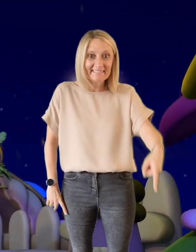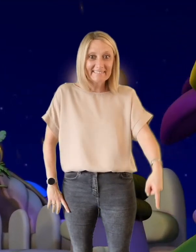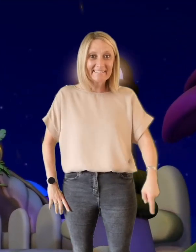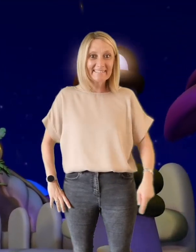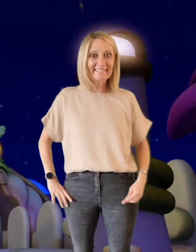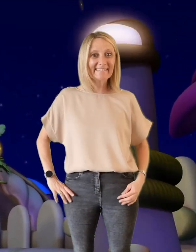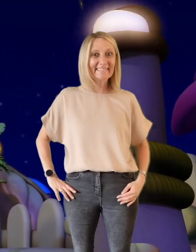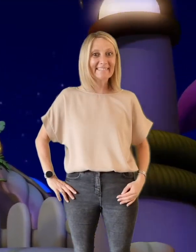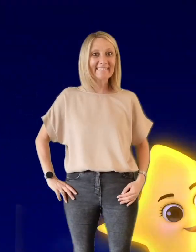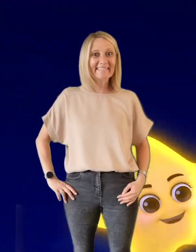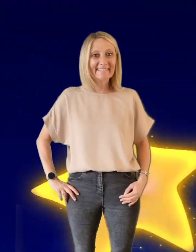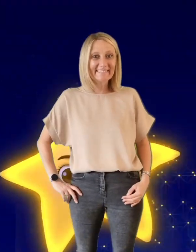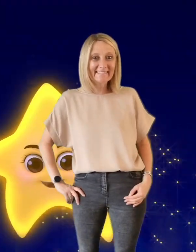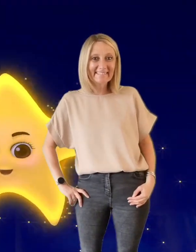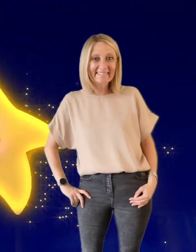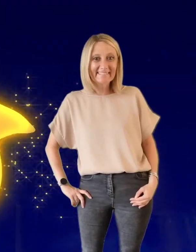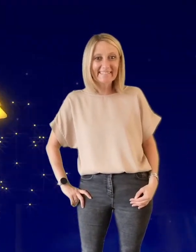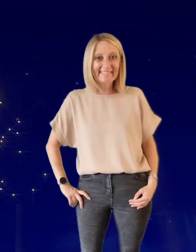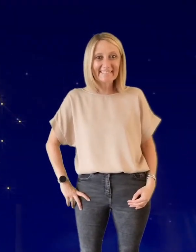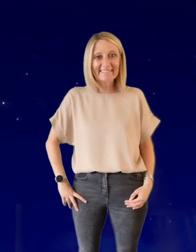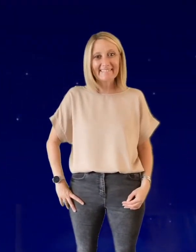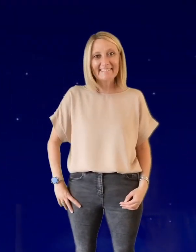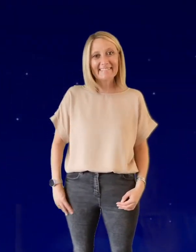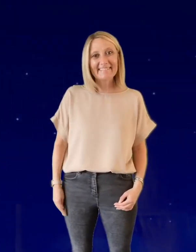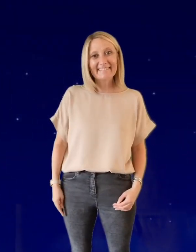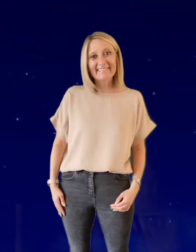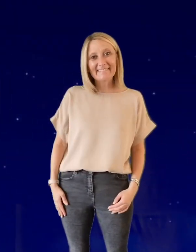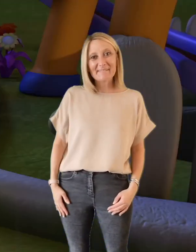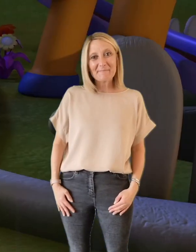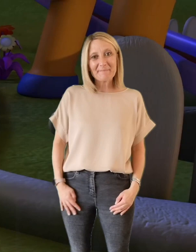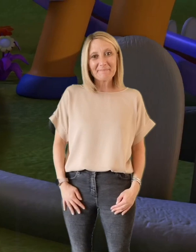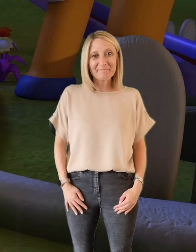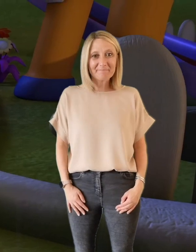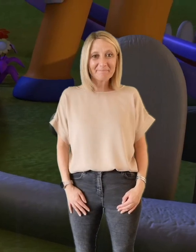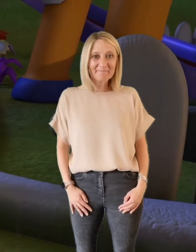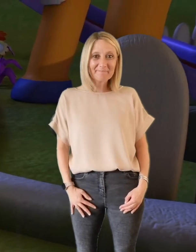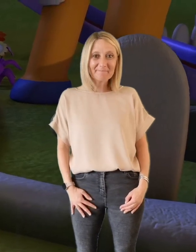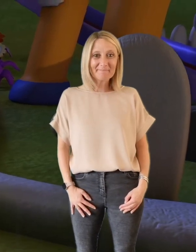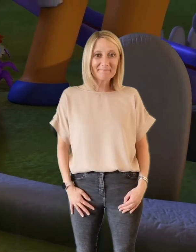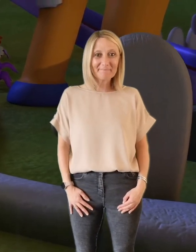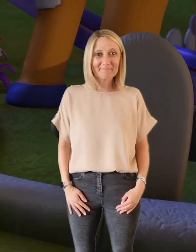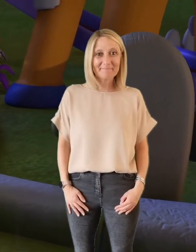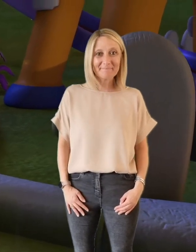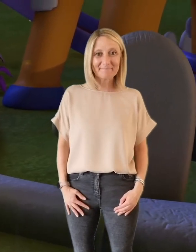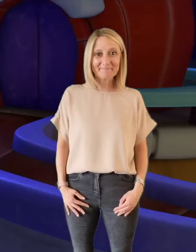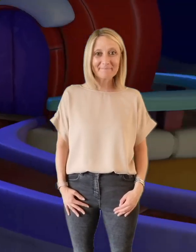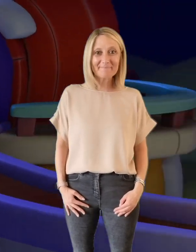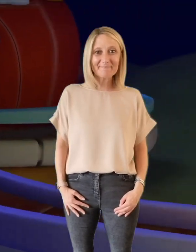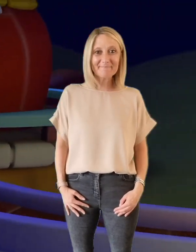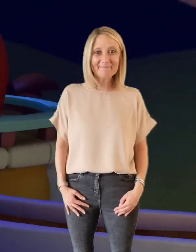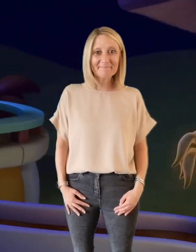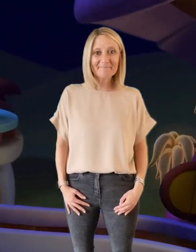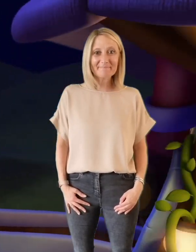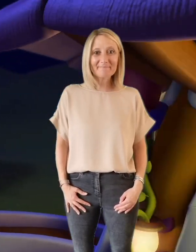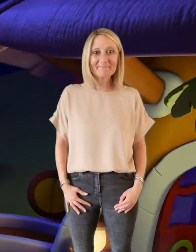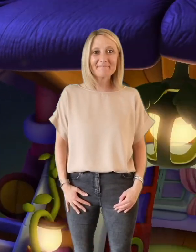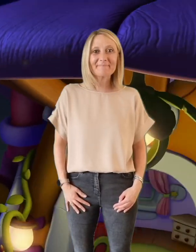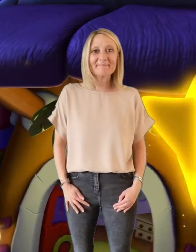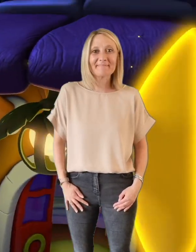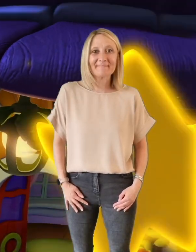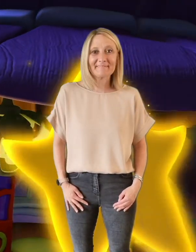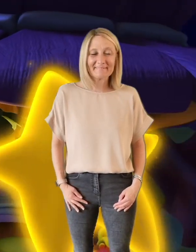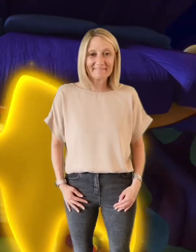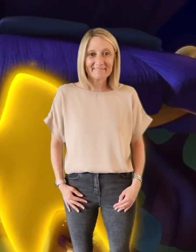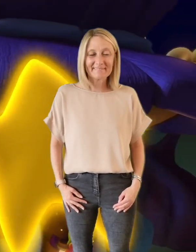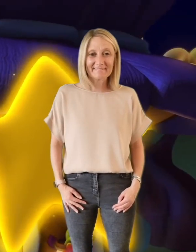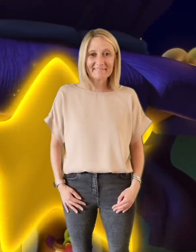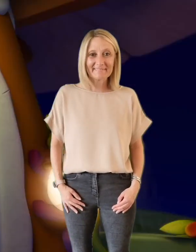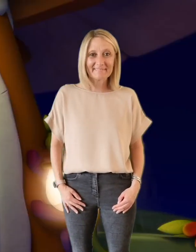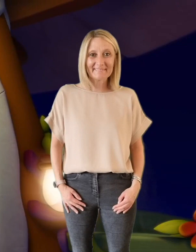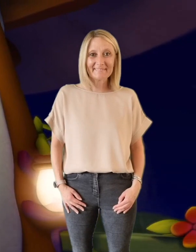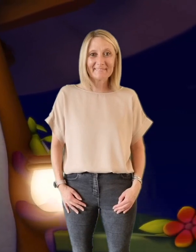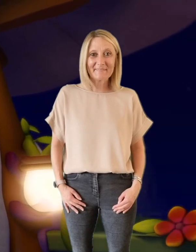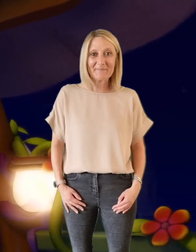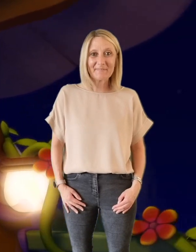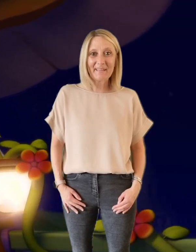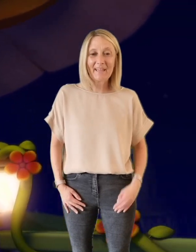are